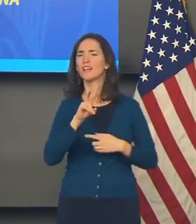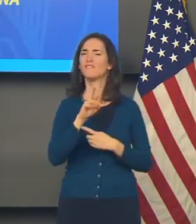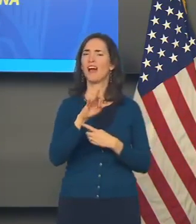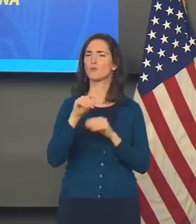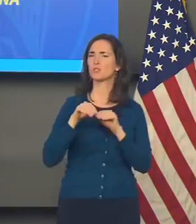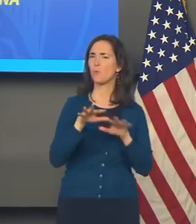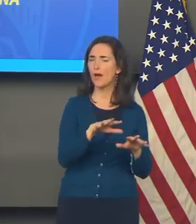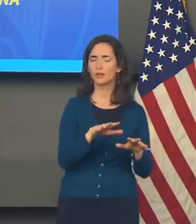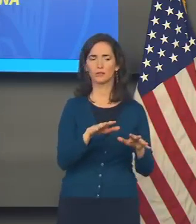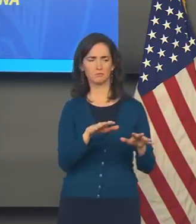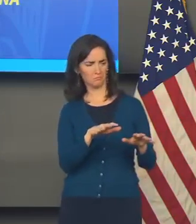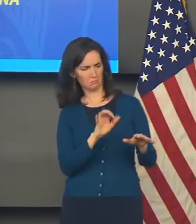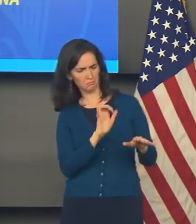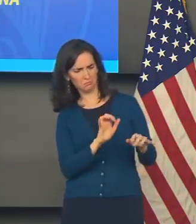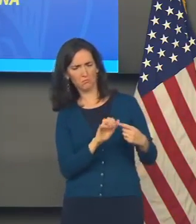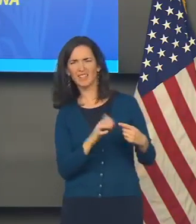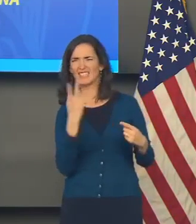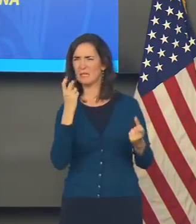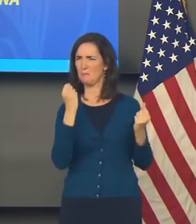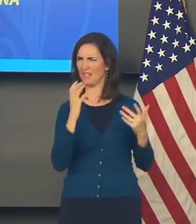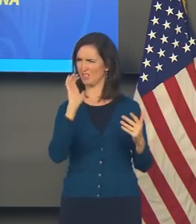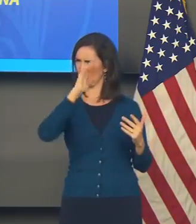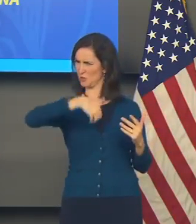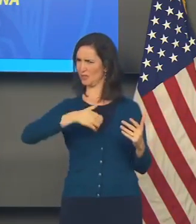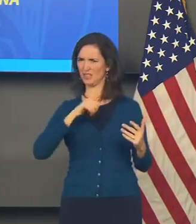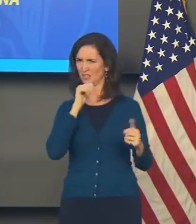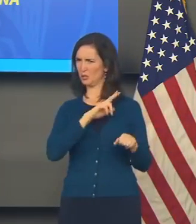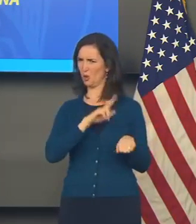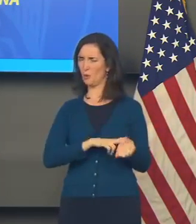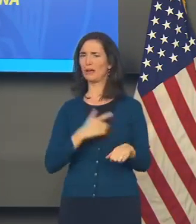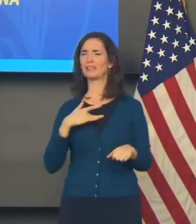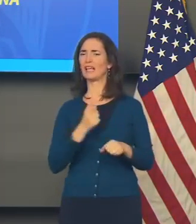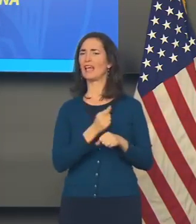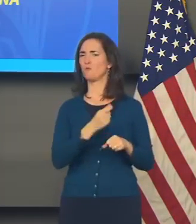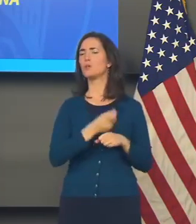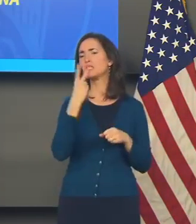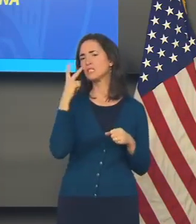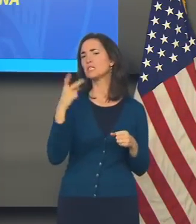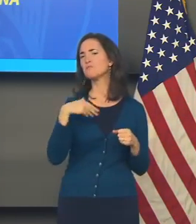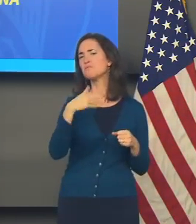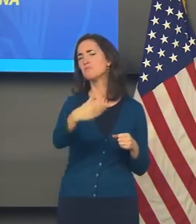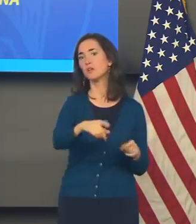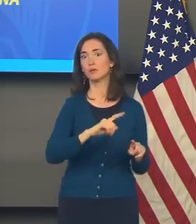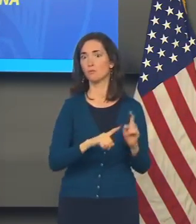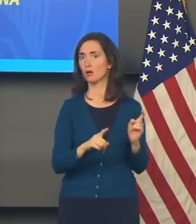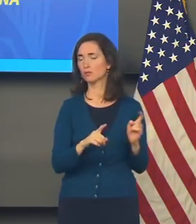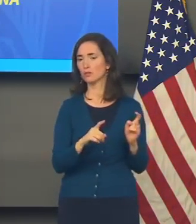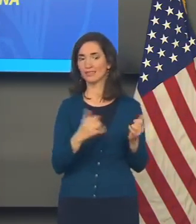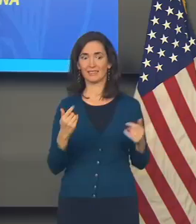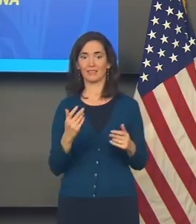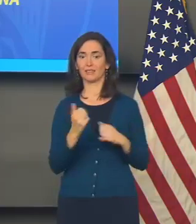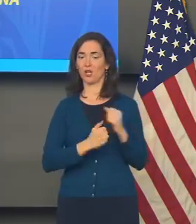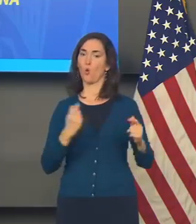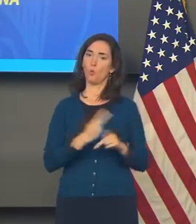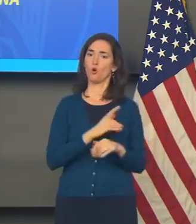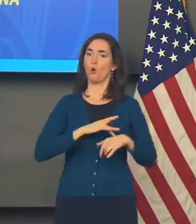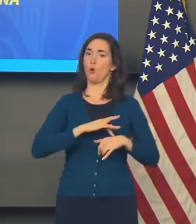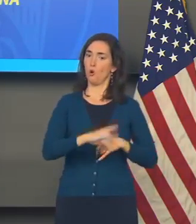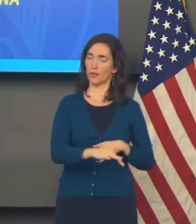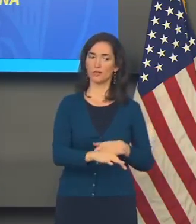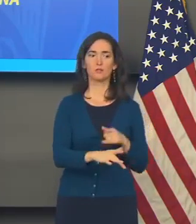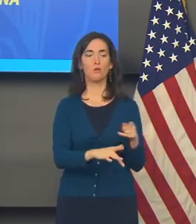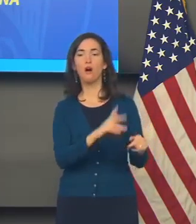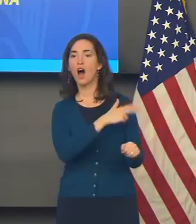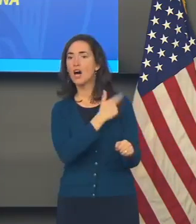about why we're seeing so many cases this early. It's unusual to see that. Suffice it to say, it's taxing on hospitals, particularly children's hospitals,